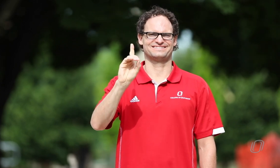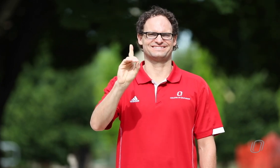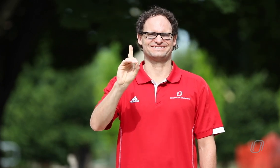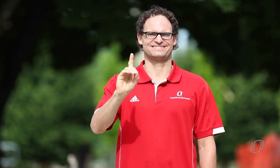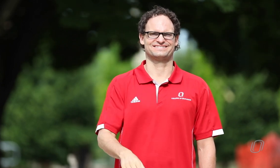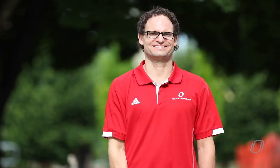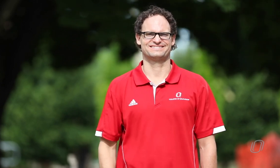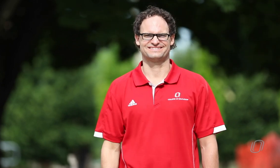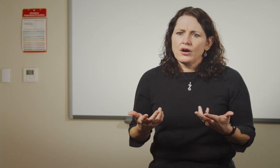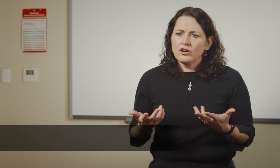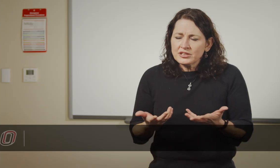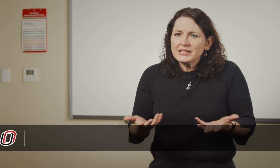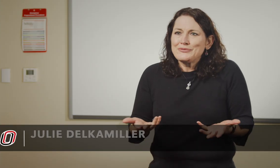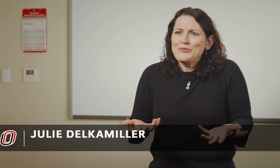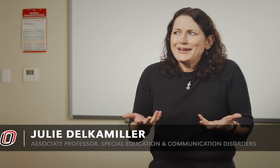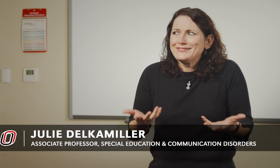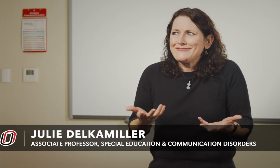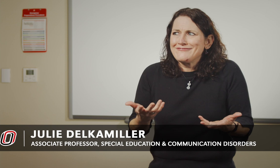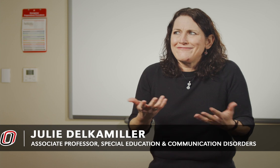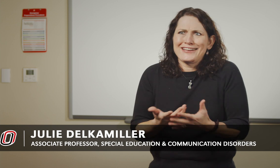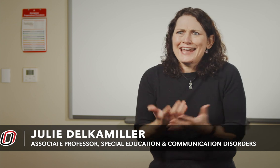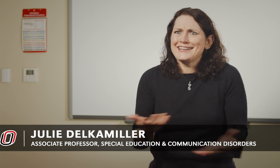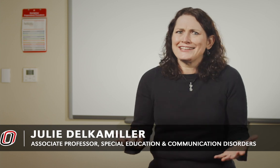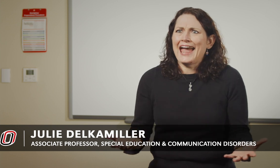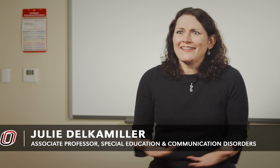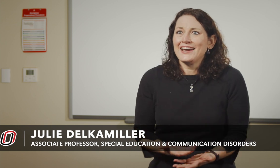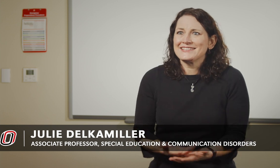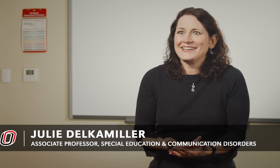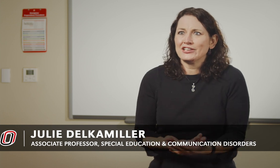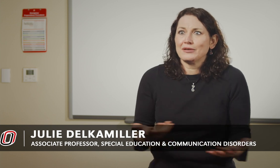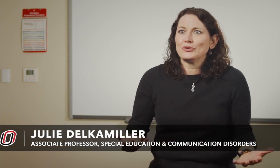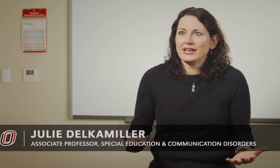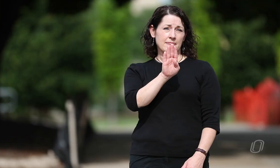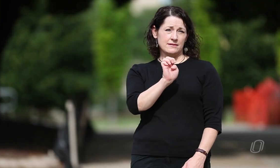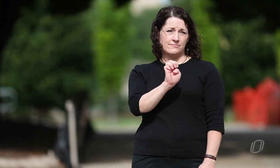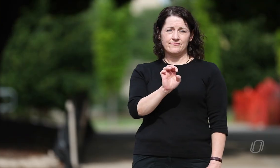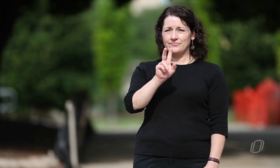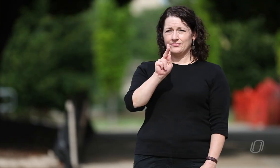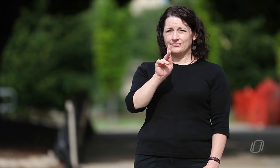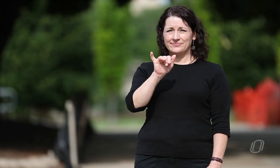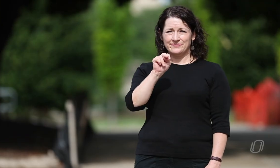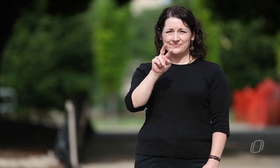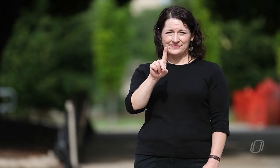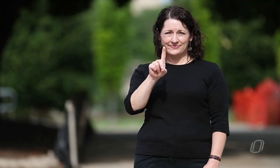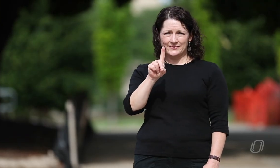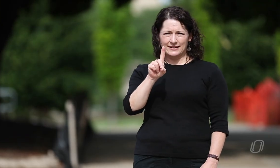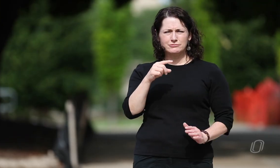teach our interpreting classes. Ultimately we want fantastic allies in the community. I mean I think I have deaf friends that